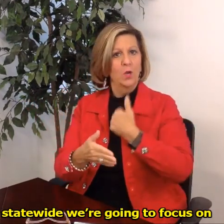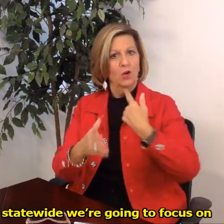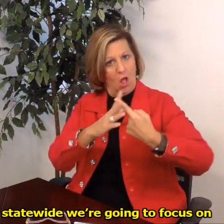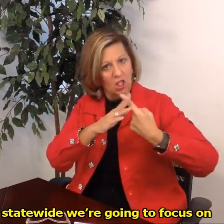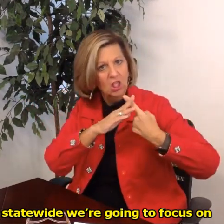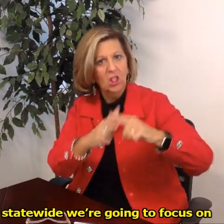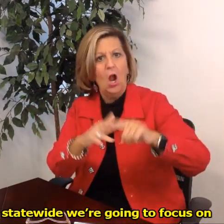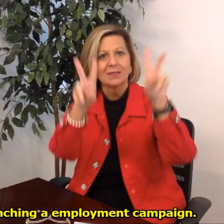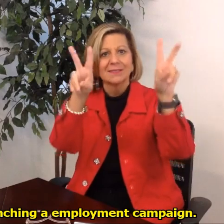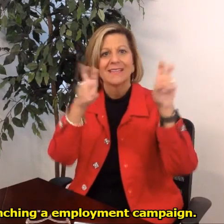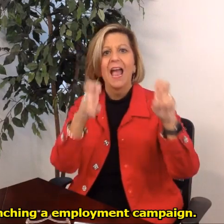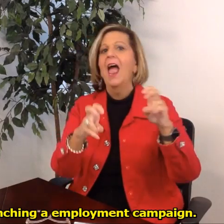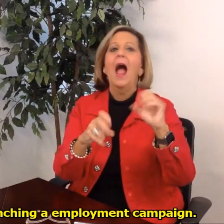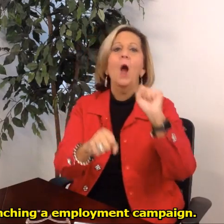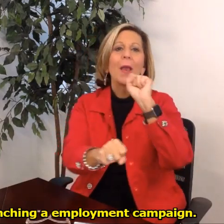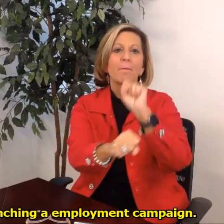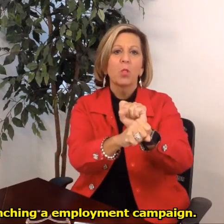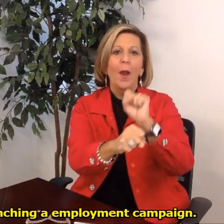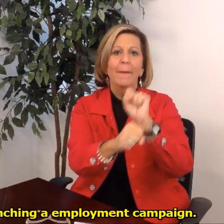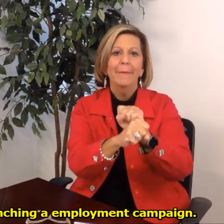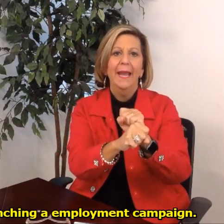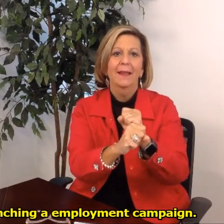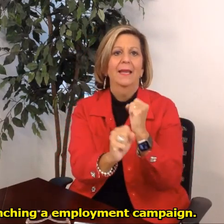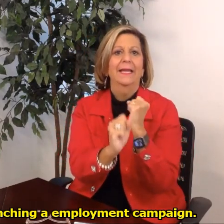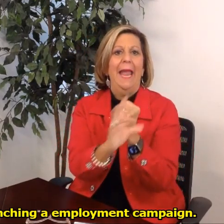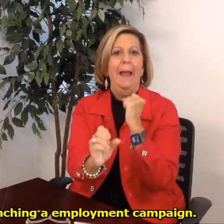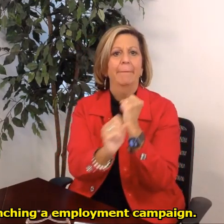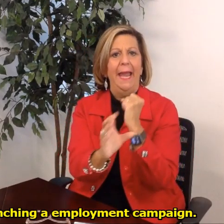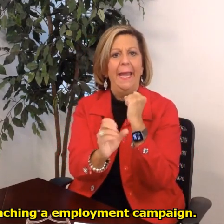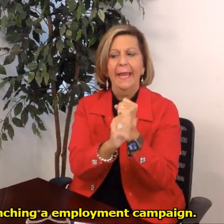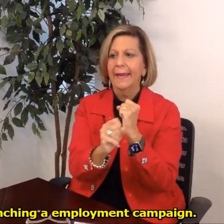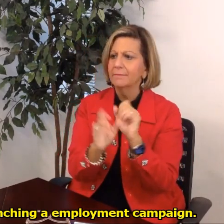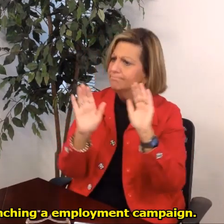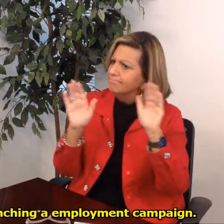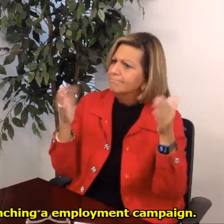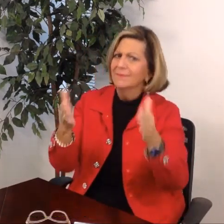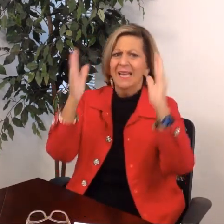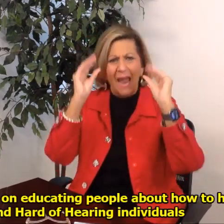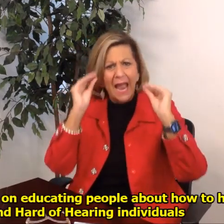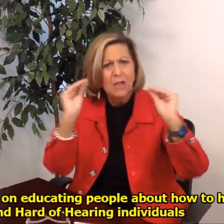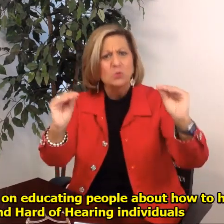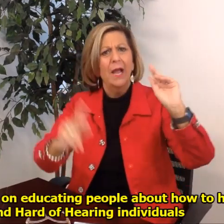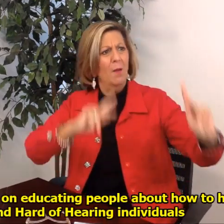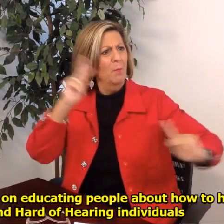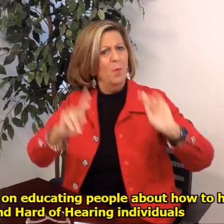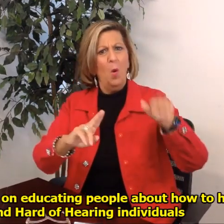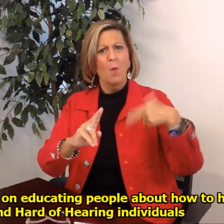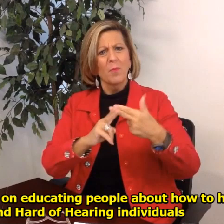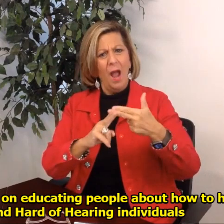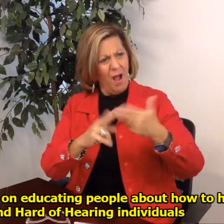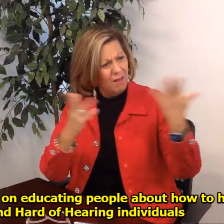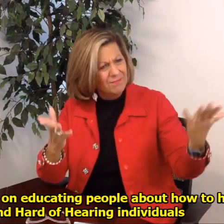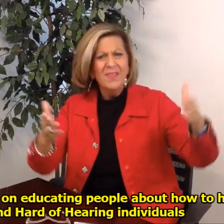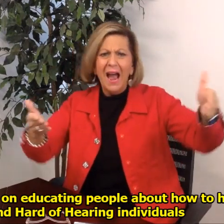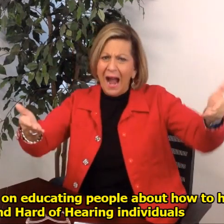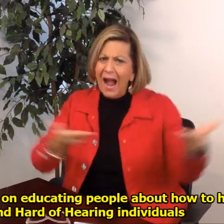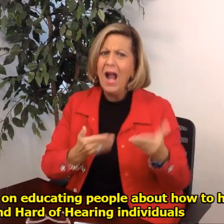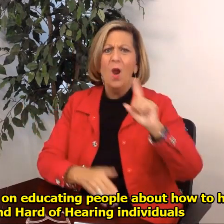to focus on launching a employment campaign and it will focus on educating people about